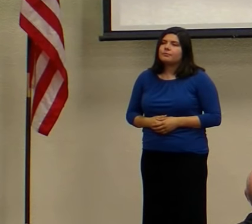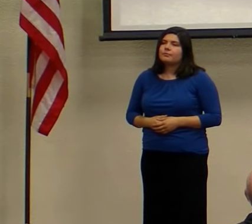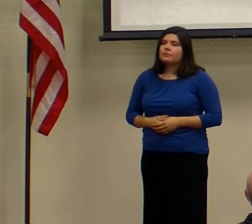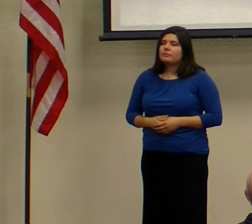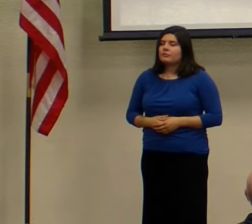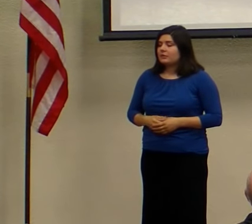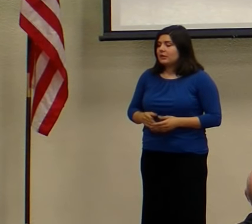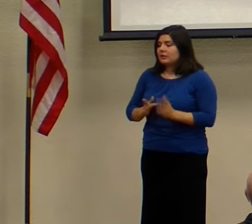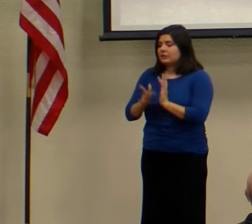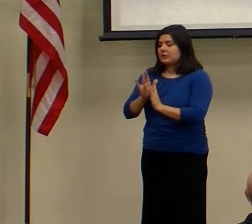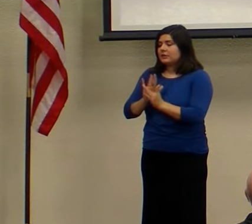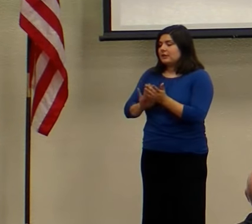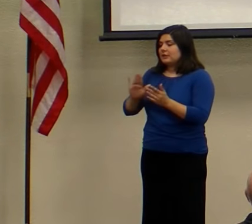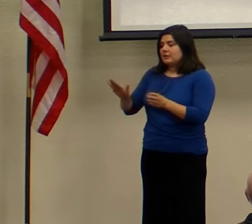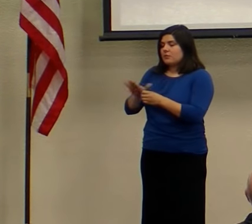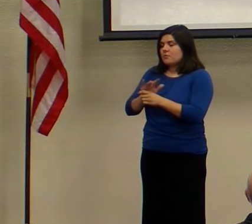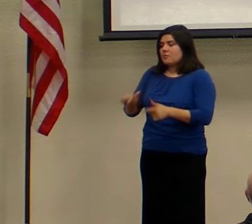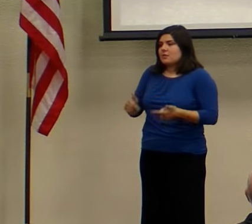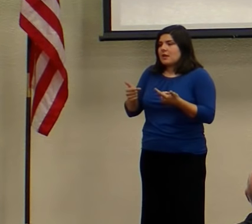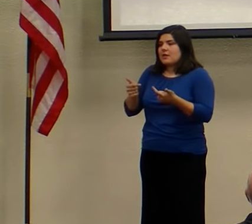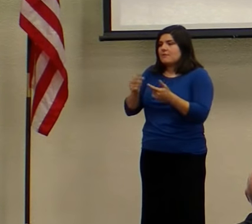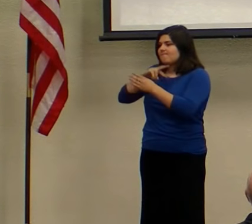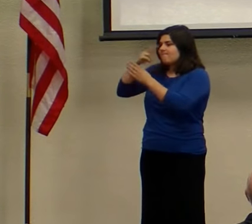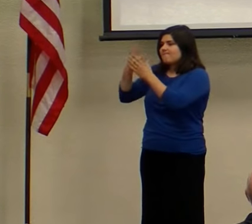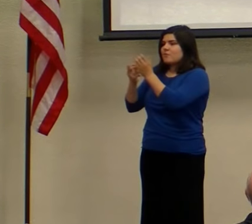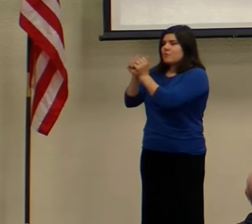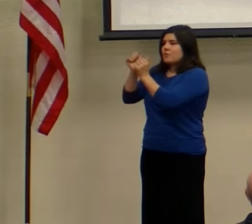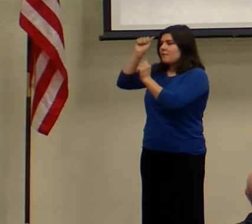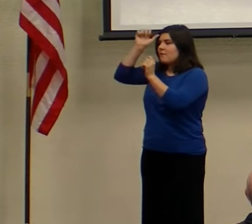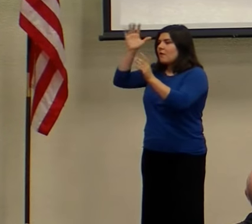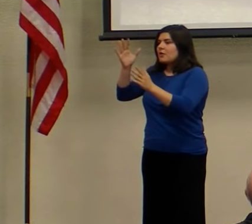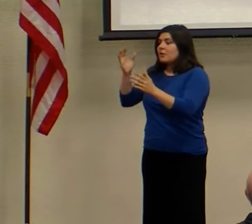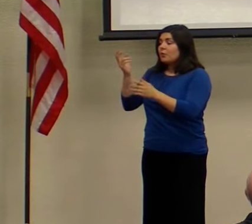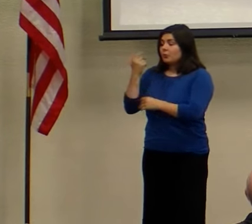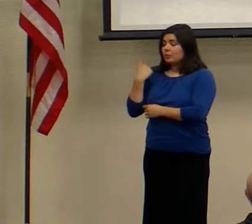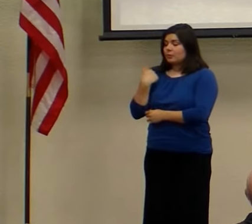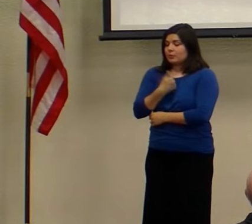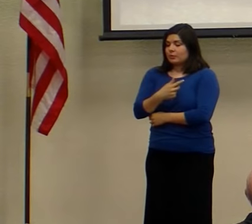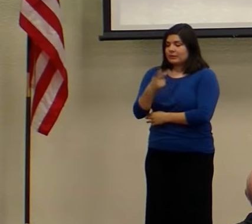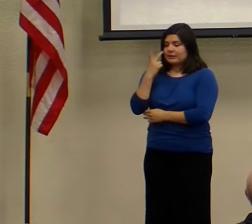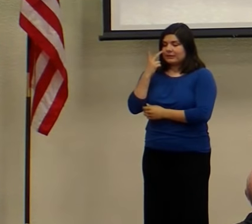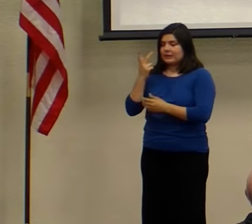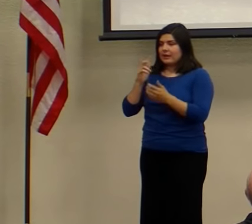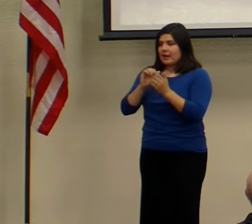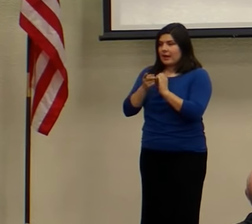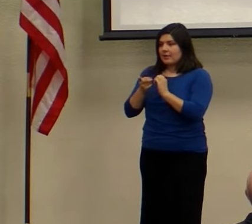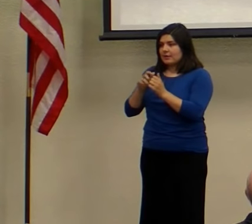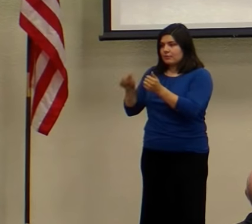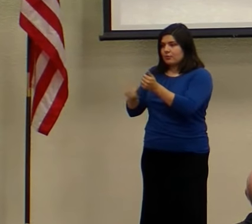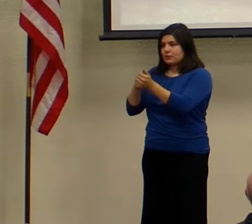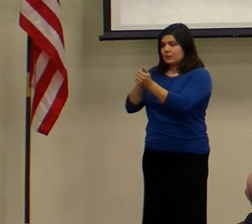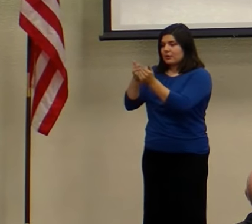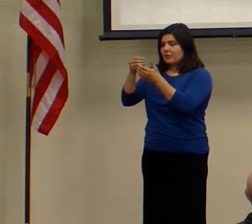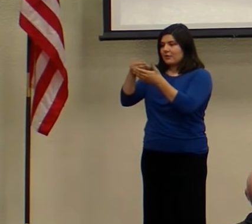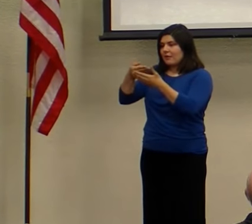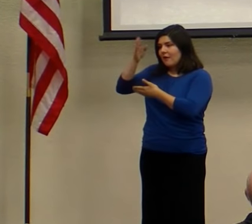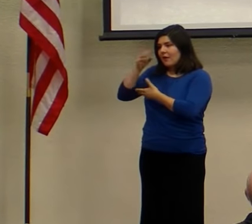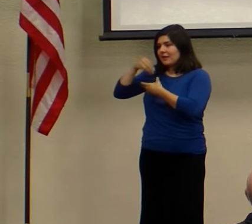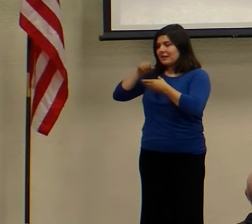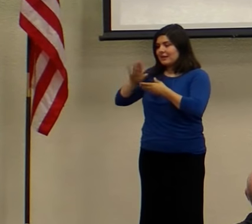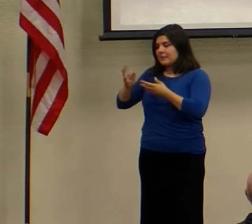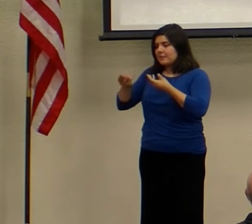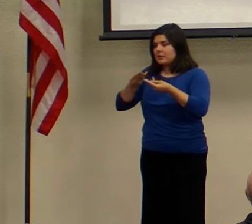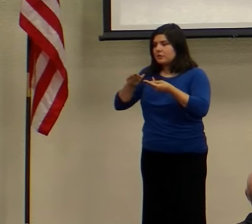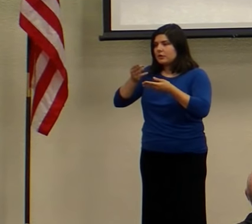His whole life was engulfed with the Father. We even see how he pursued God during his ministry. In Luke chapter 5,